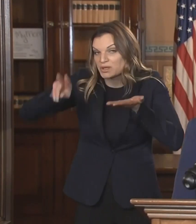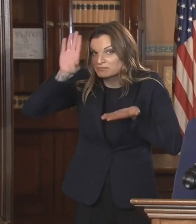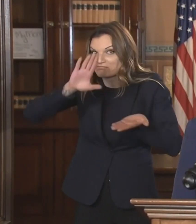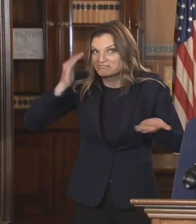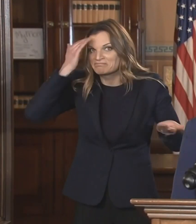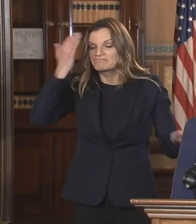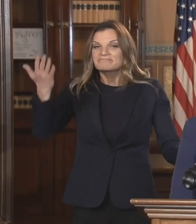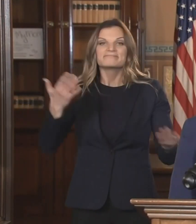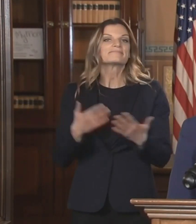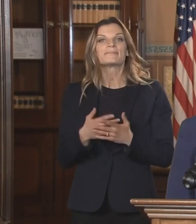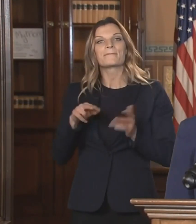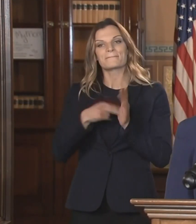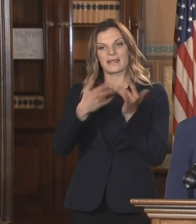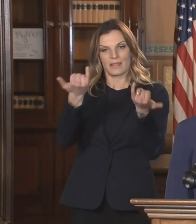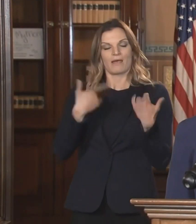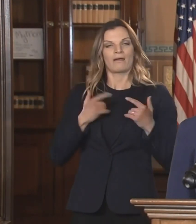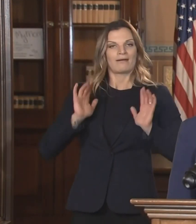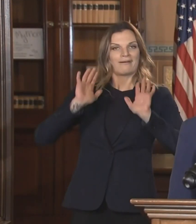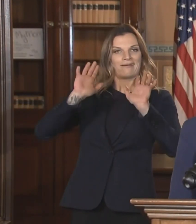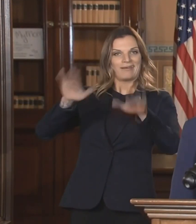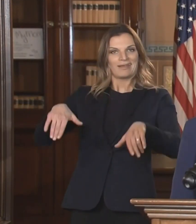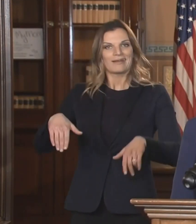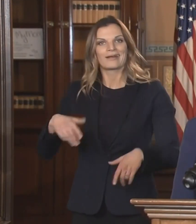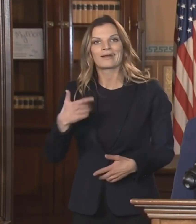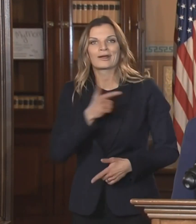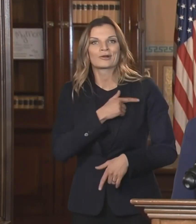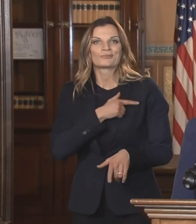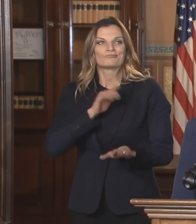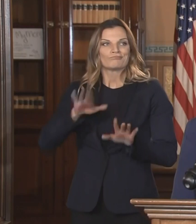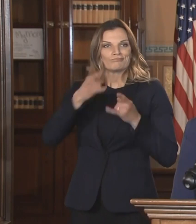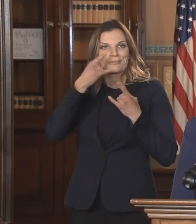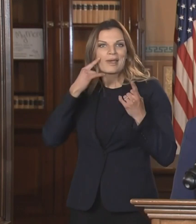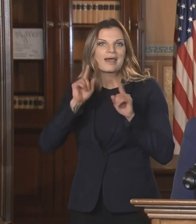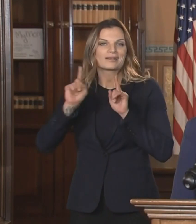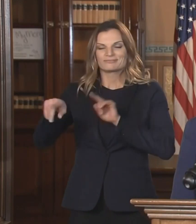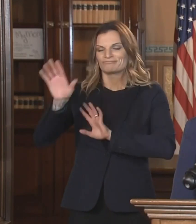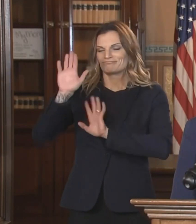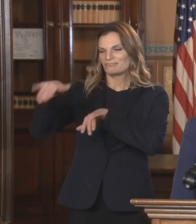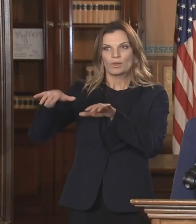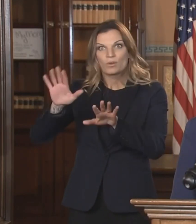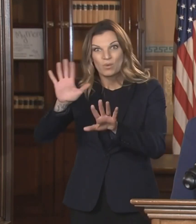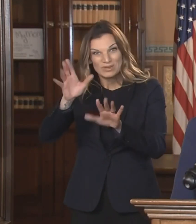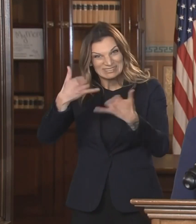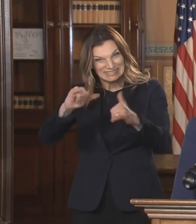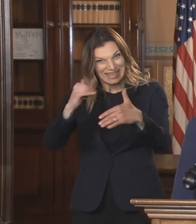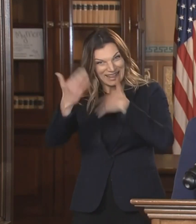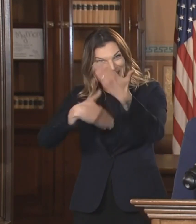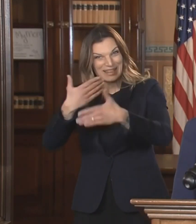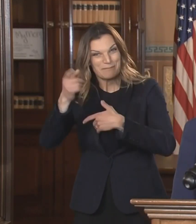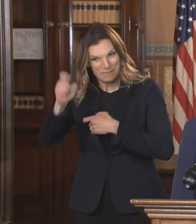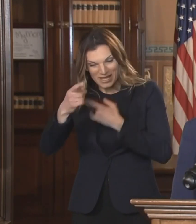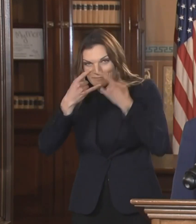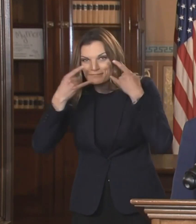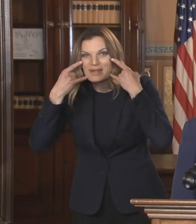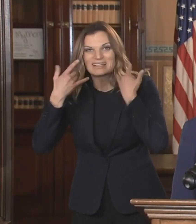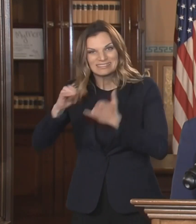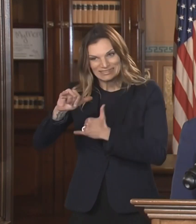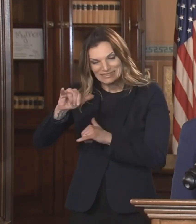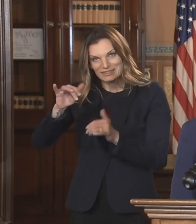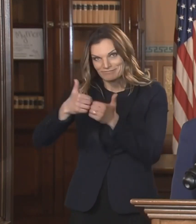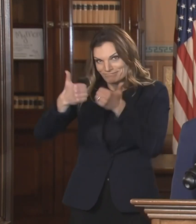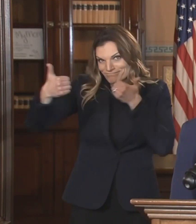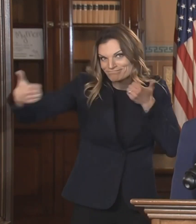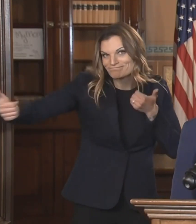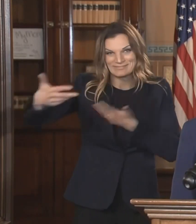this is not the time to ease up now more than ever. We must collectively strengthen our resolve to do what's right and to take